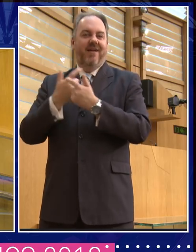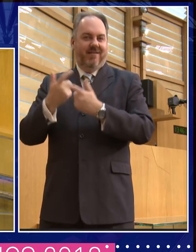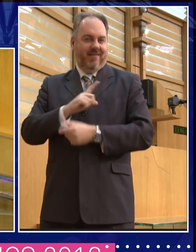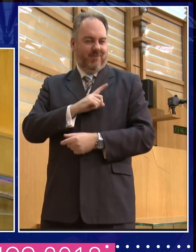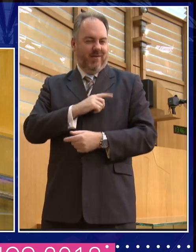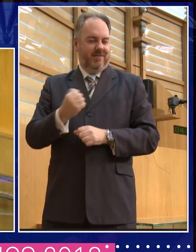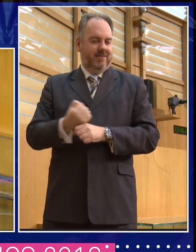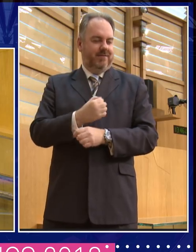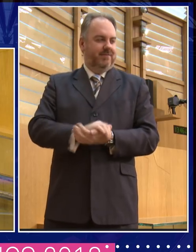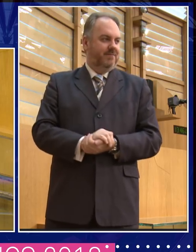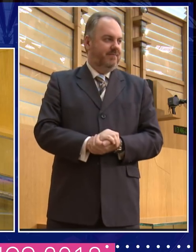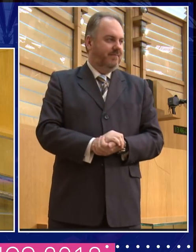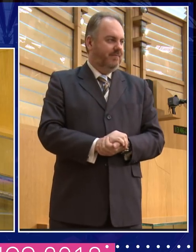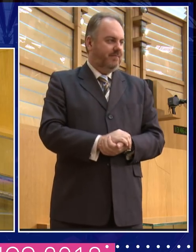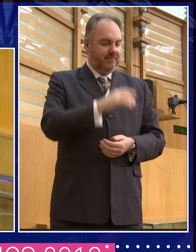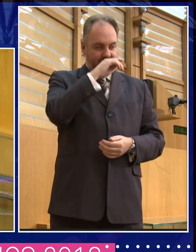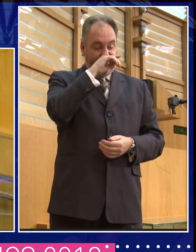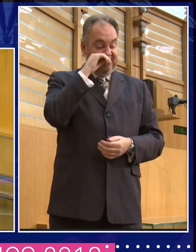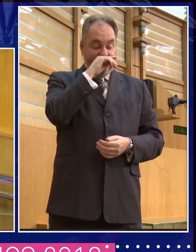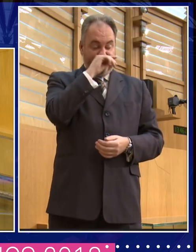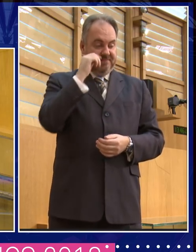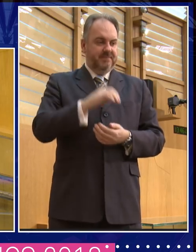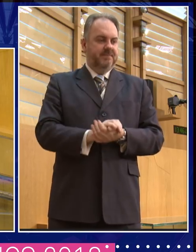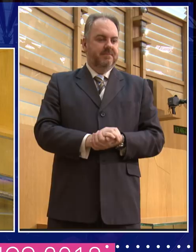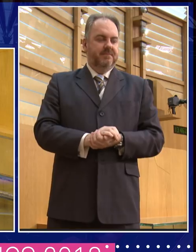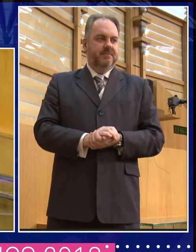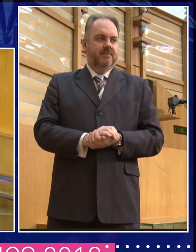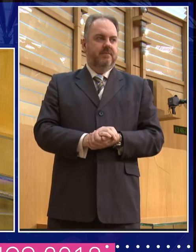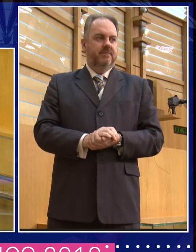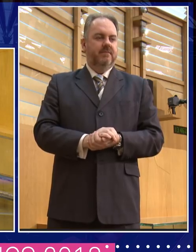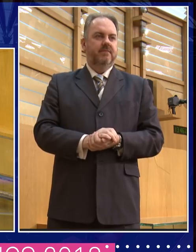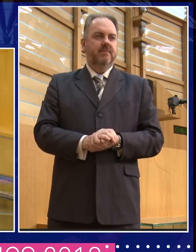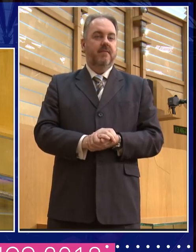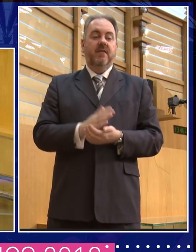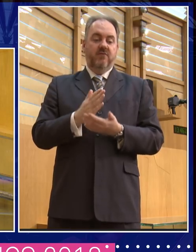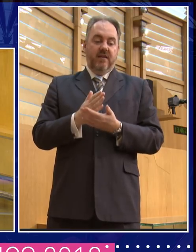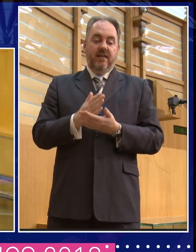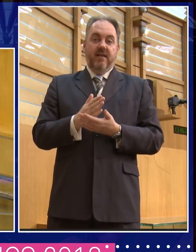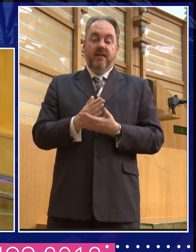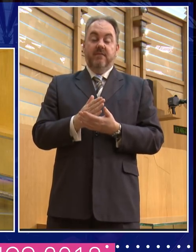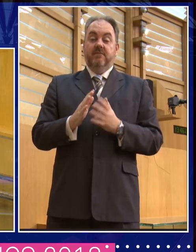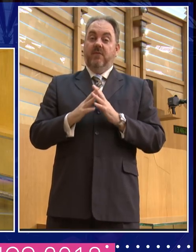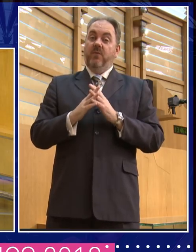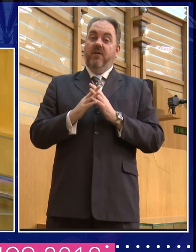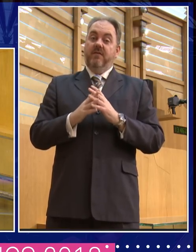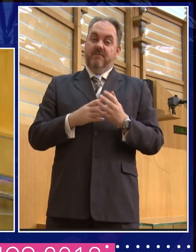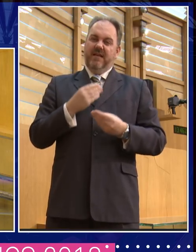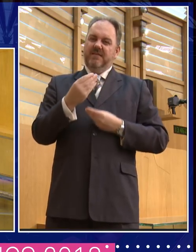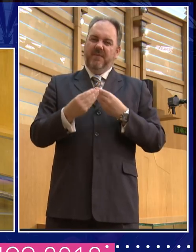mischievous streak too, which I think comes out in all your work. Well, but it is, I think, probably worth starting just there to explain how you got